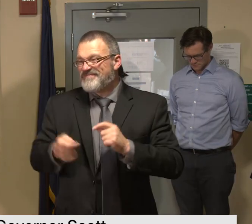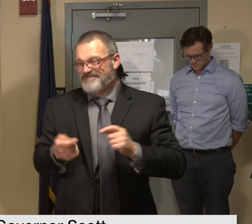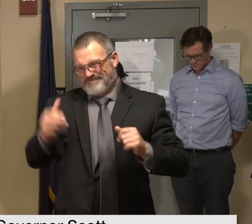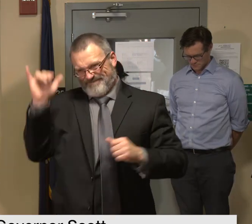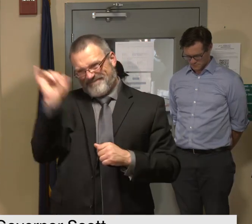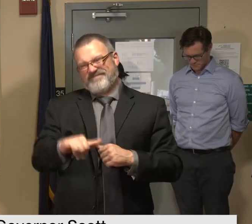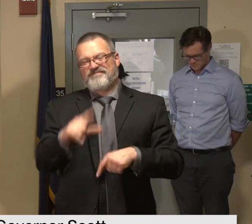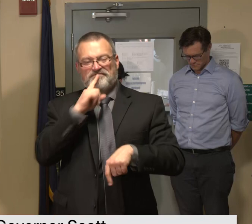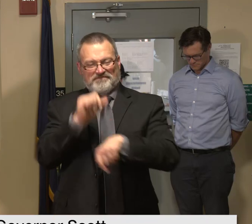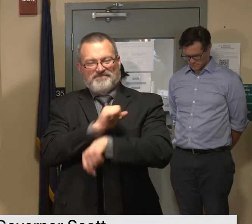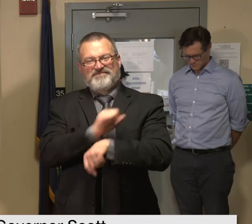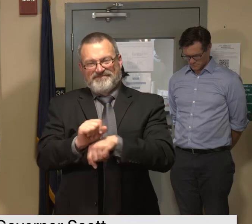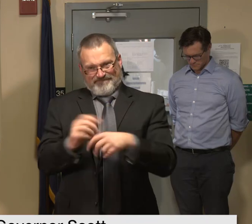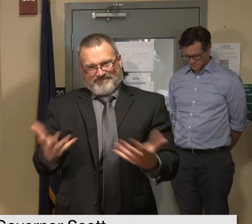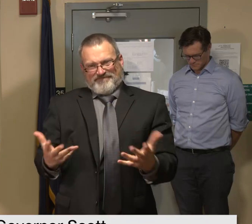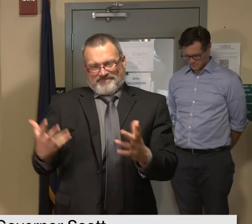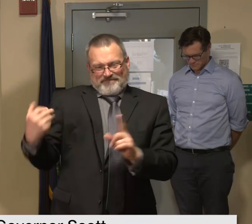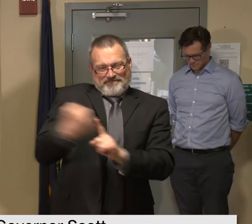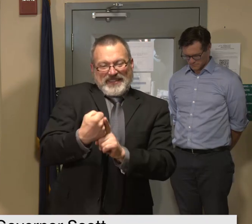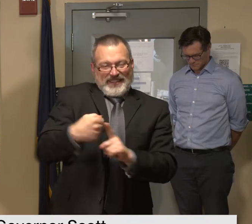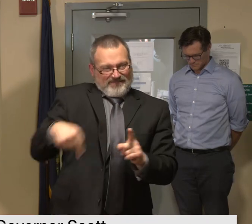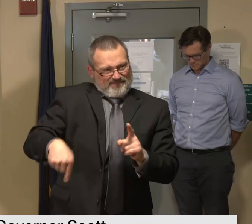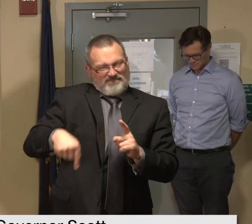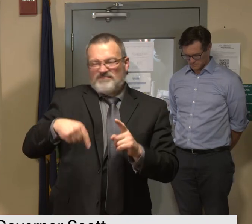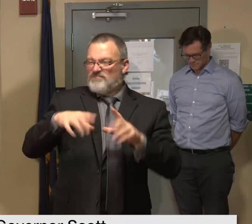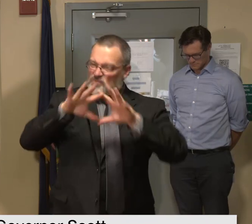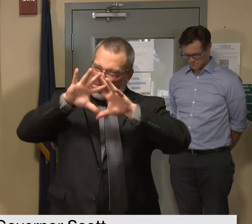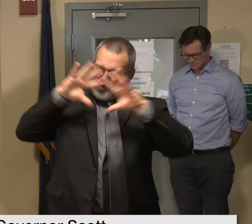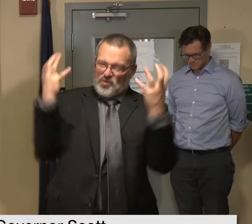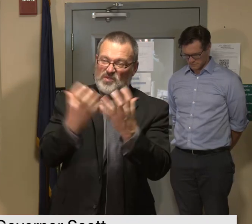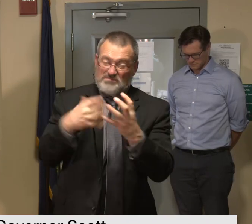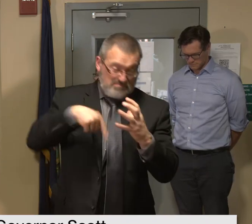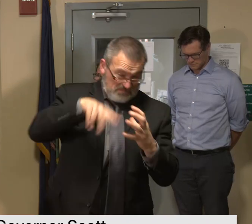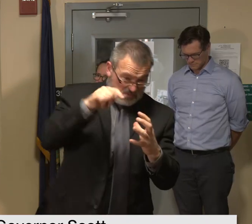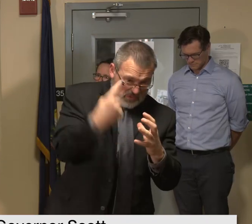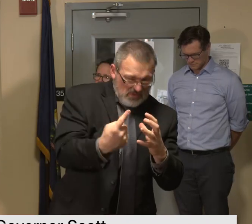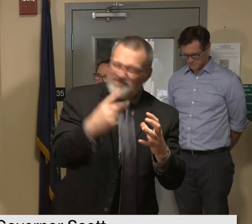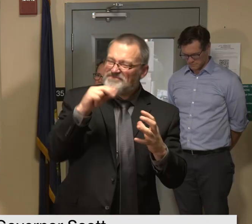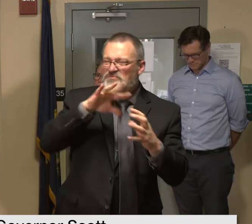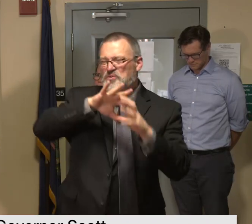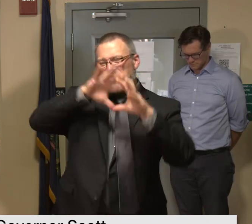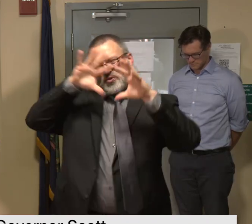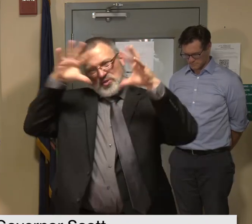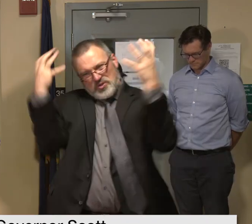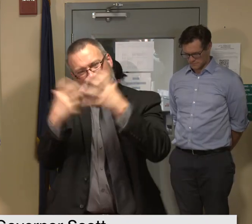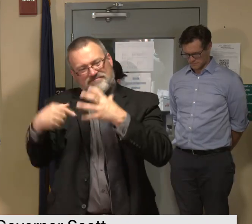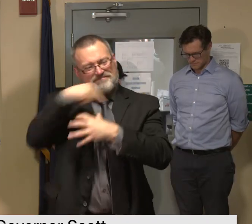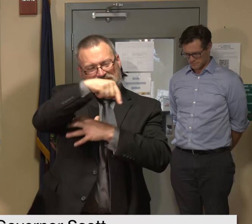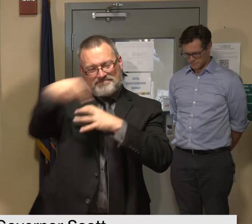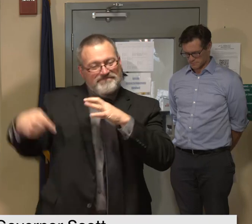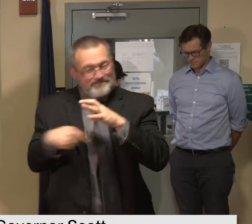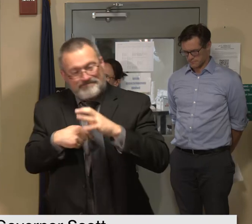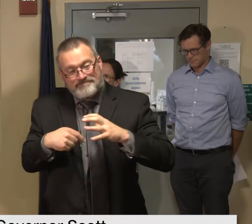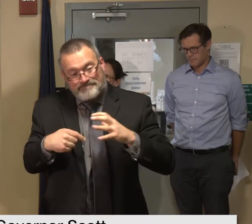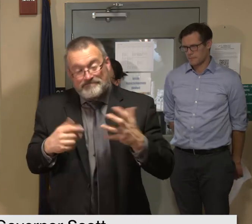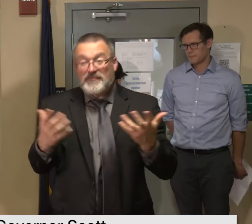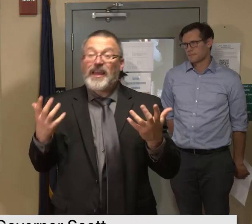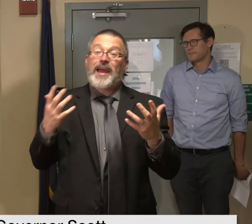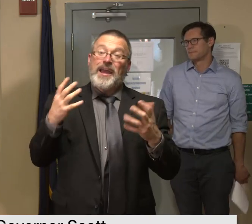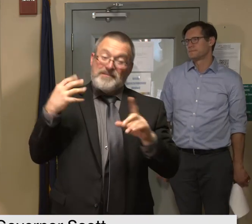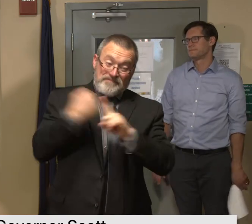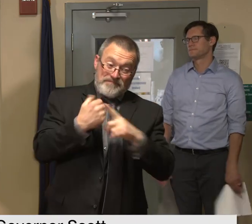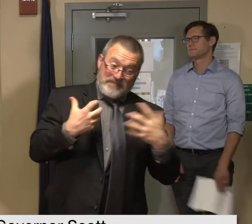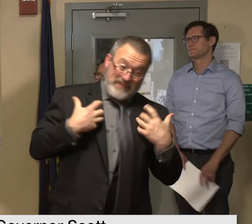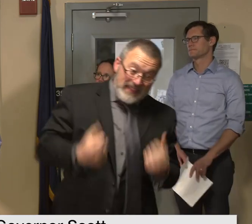to our world so it's important to understand how it harms our health and what we can do in the short